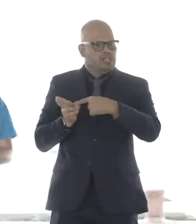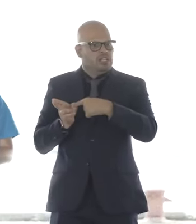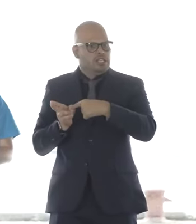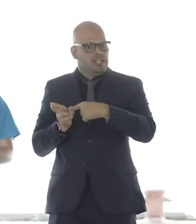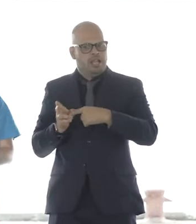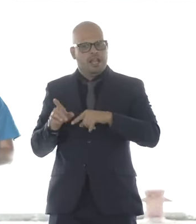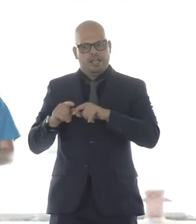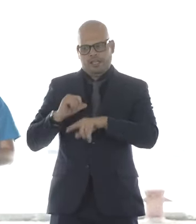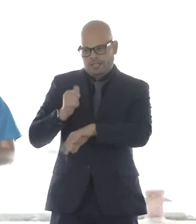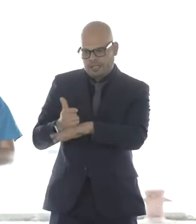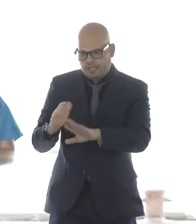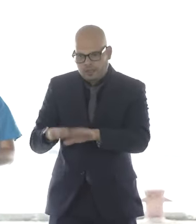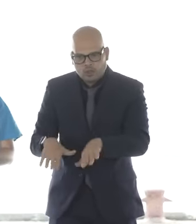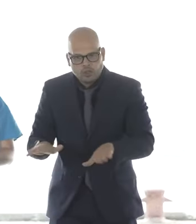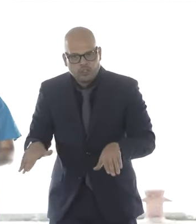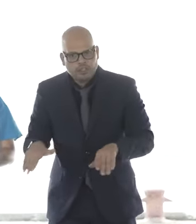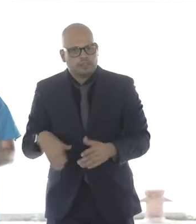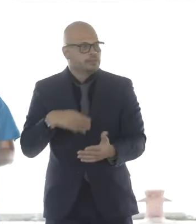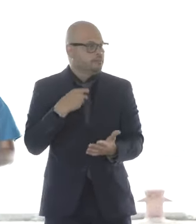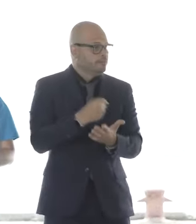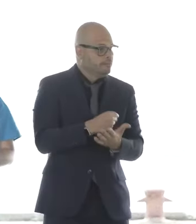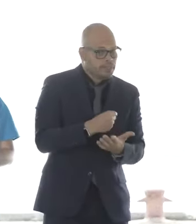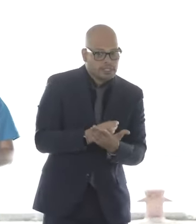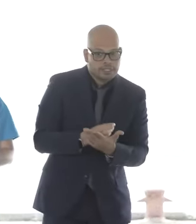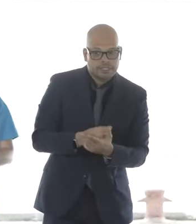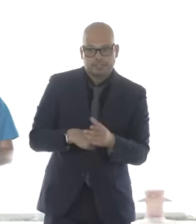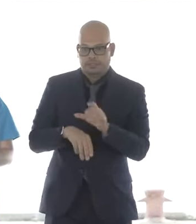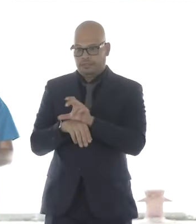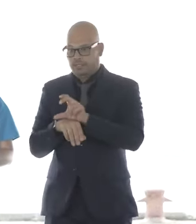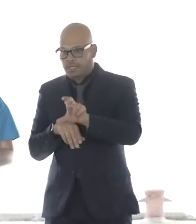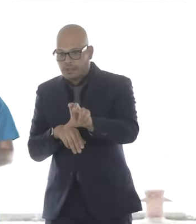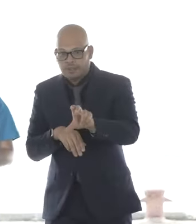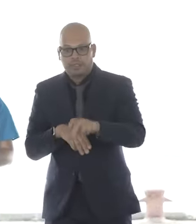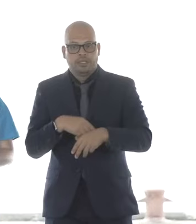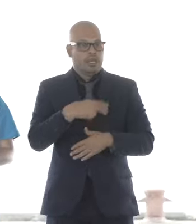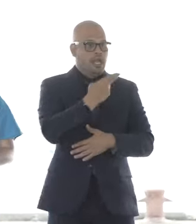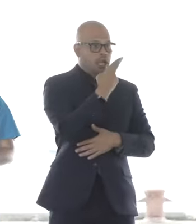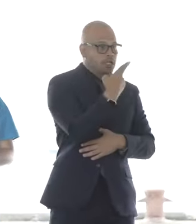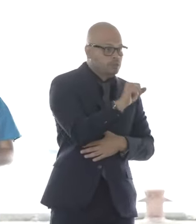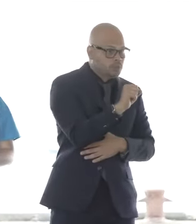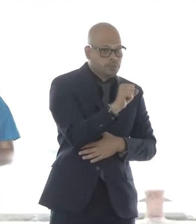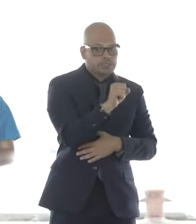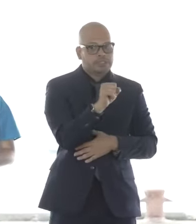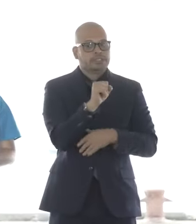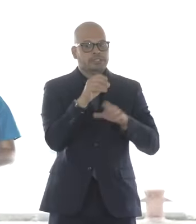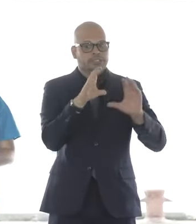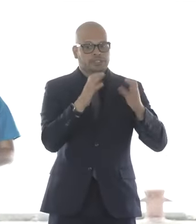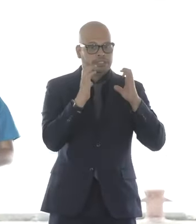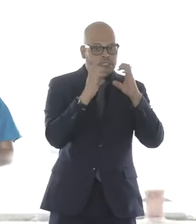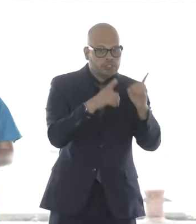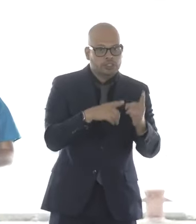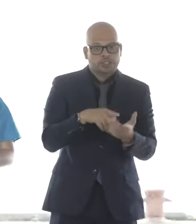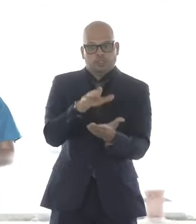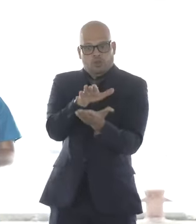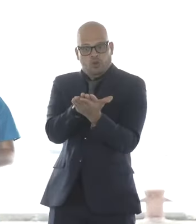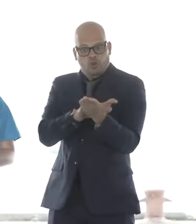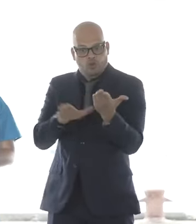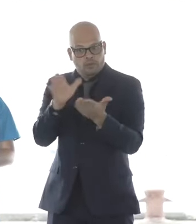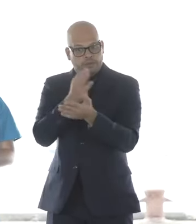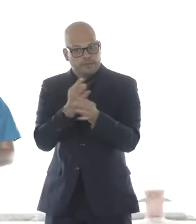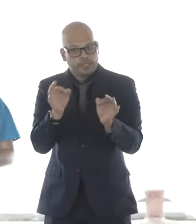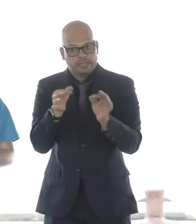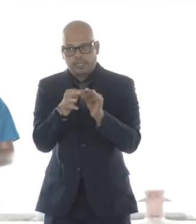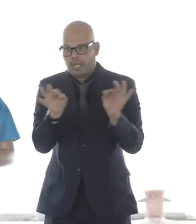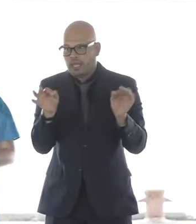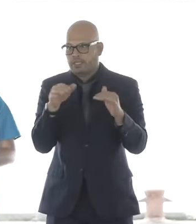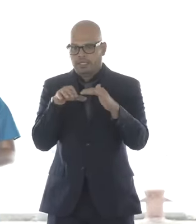funding for the Salem High Career and Technical Education Program, scholarships for our students, language access, funding for the Massachusetts tribe to